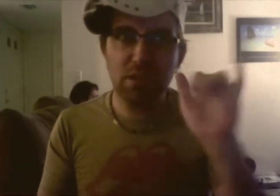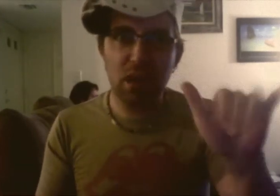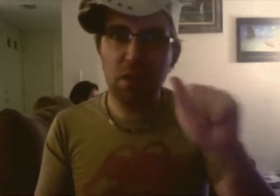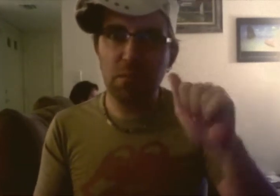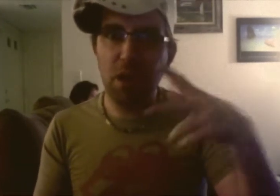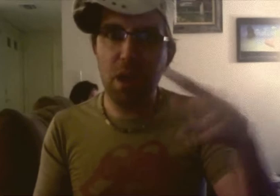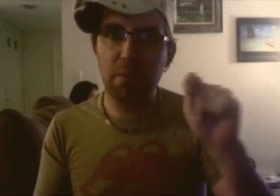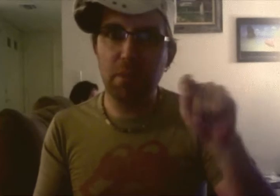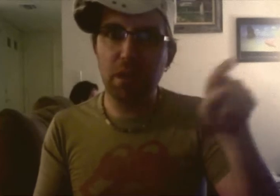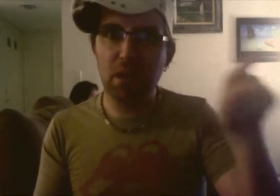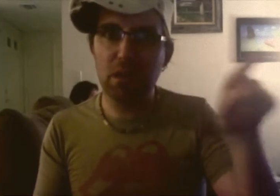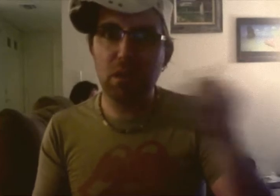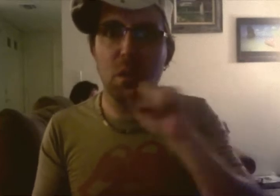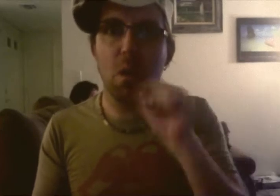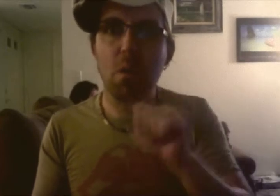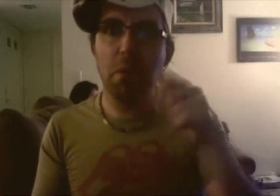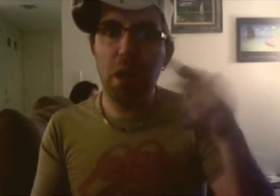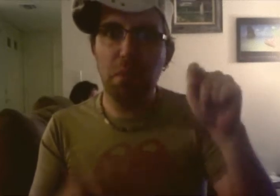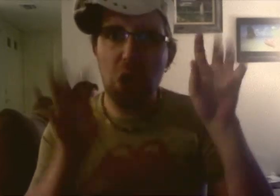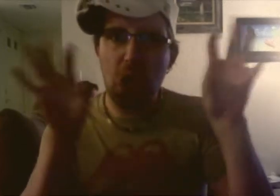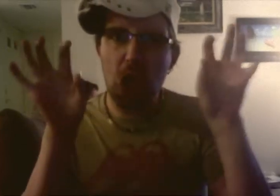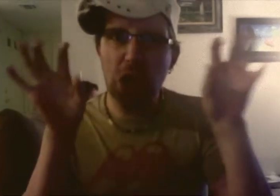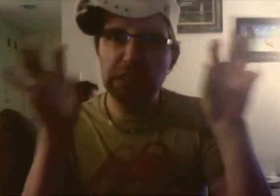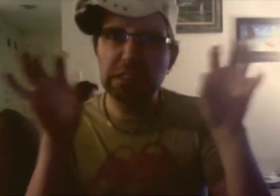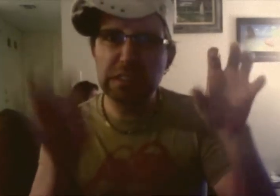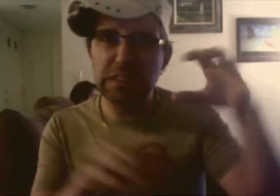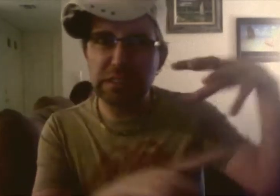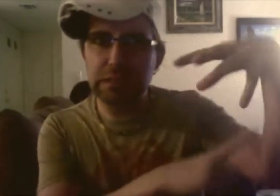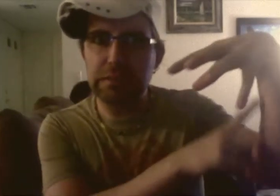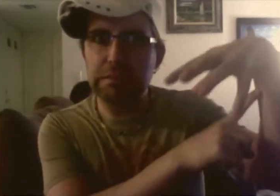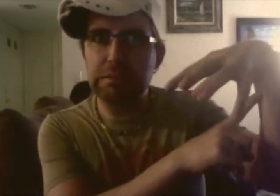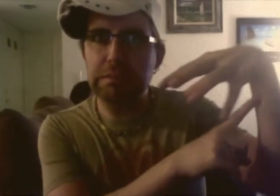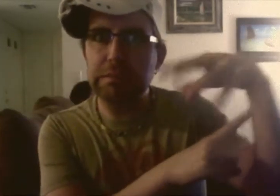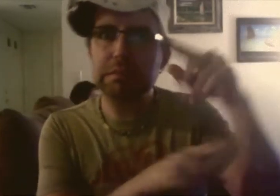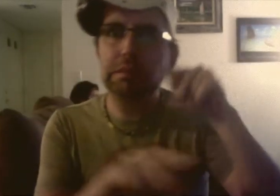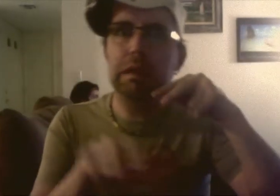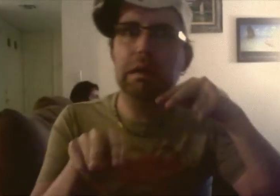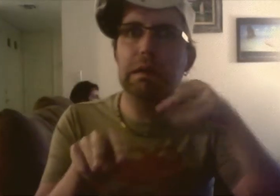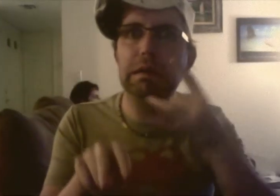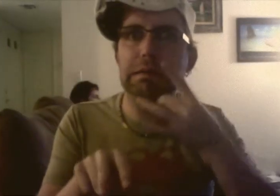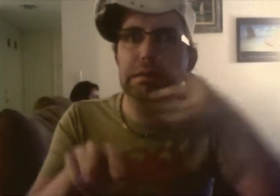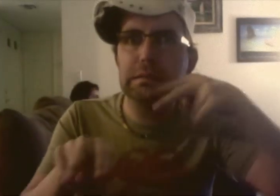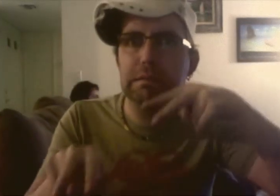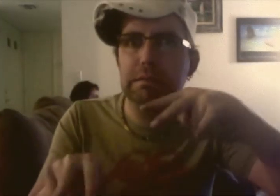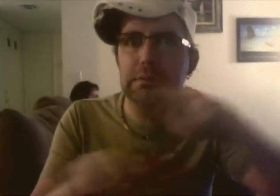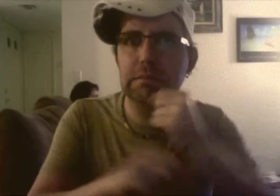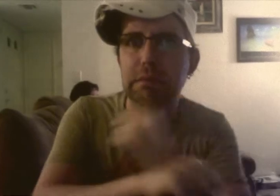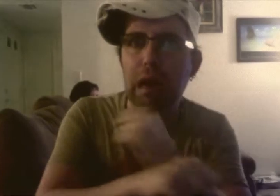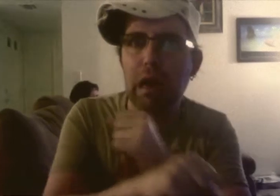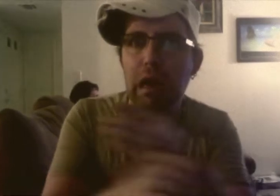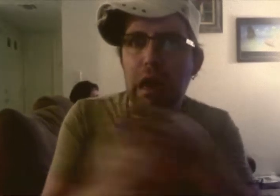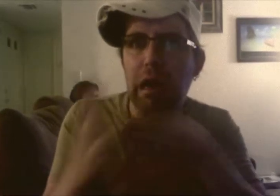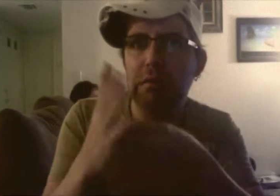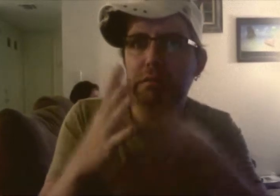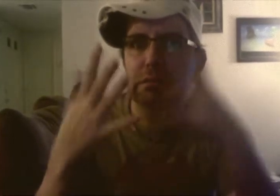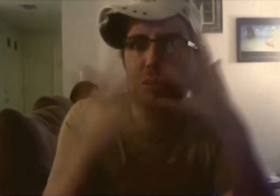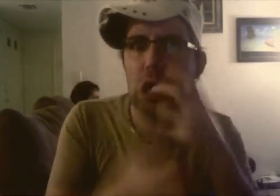Episodes of New Girl and The Movie Project are available starting the day after they air in the TV show reception under my network and select